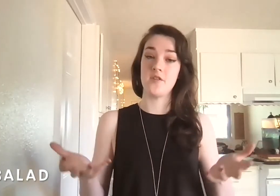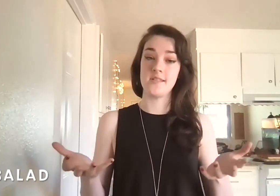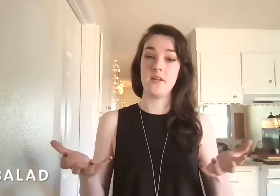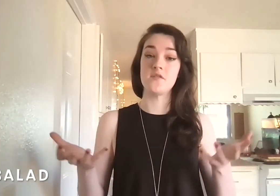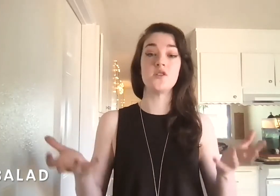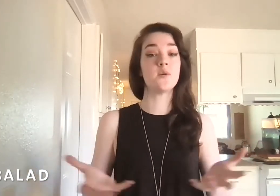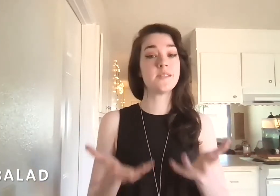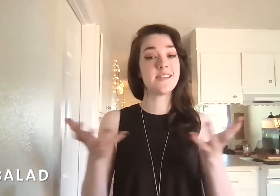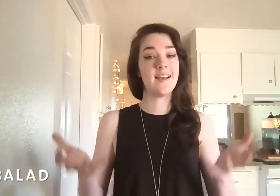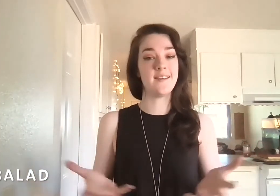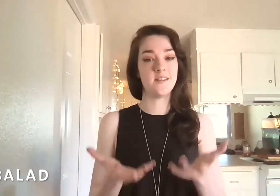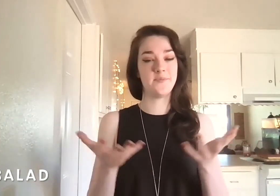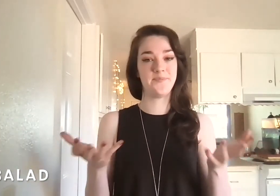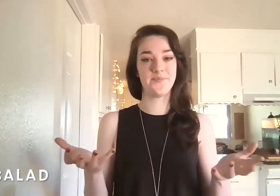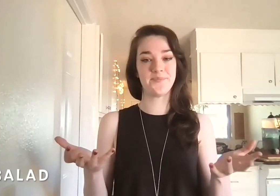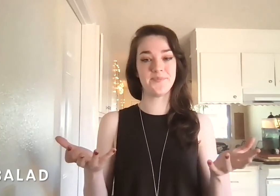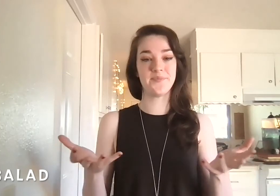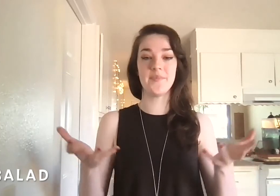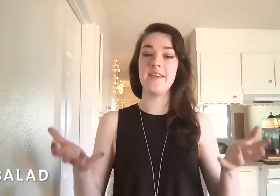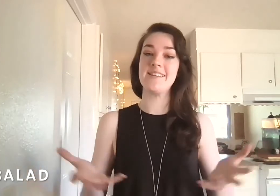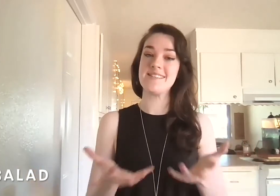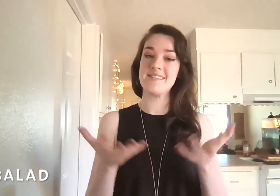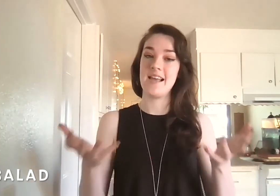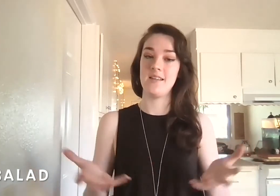ourselves. So salad, salad,